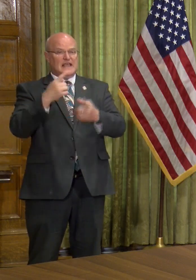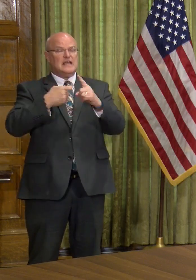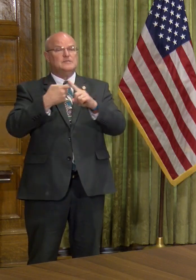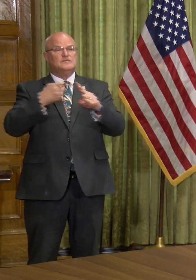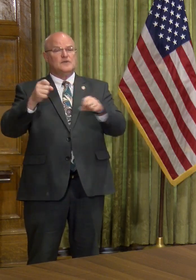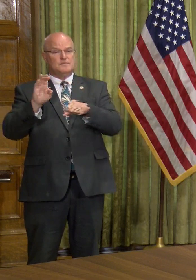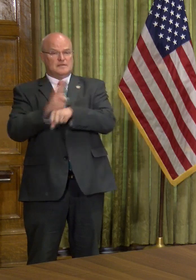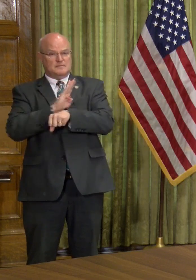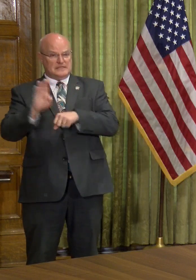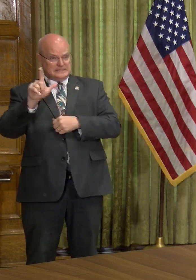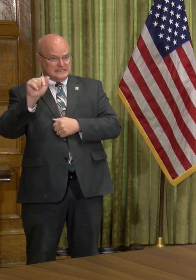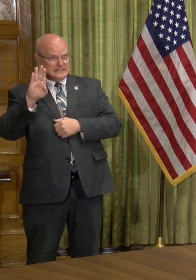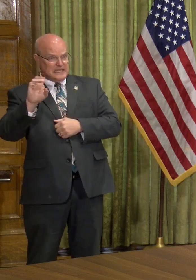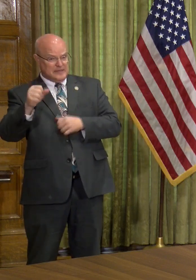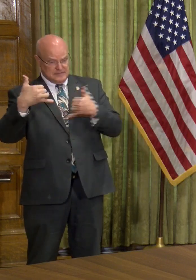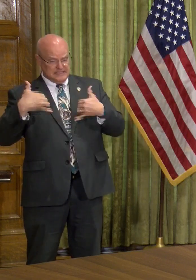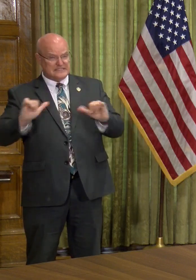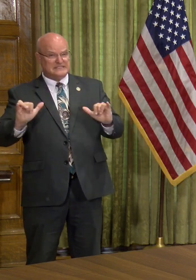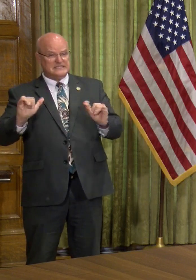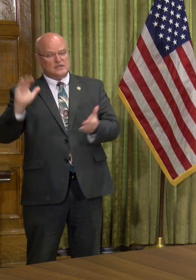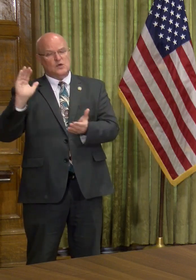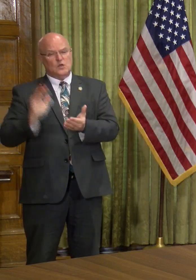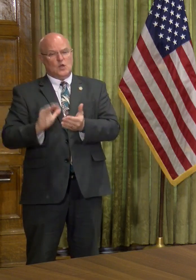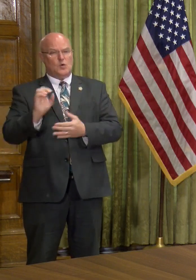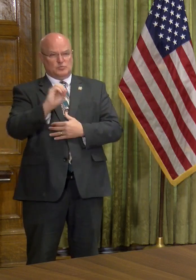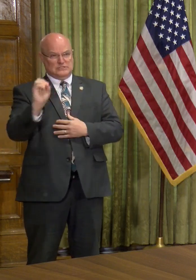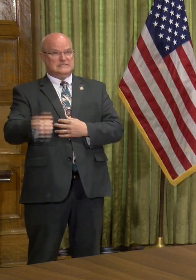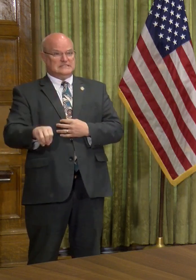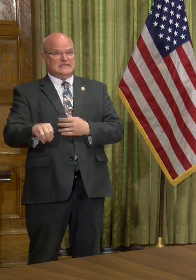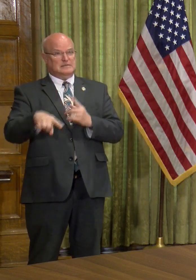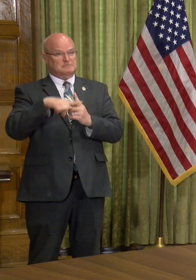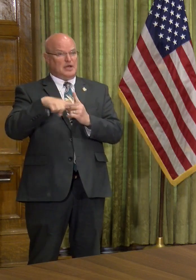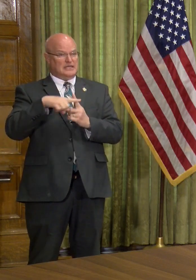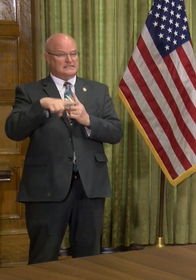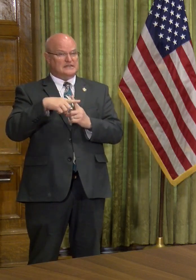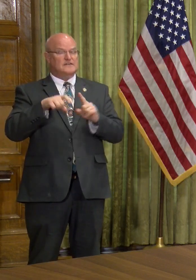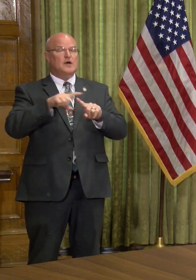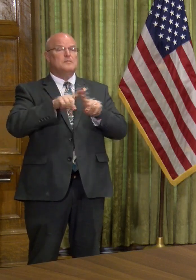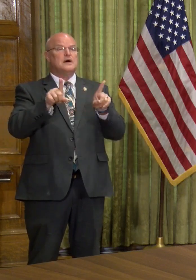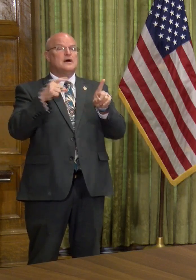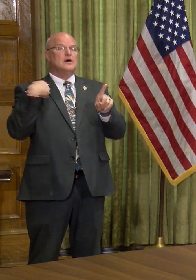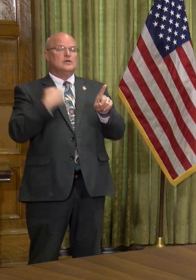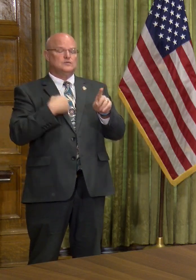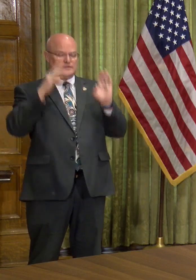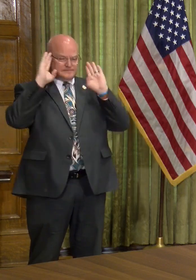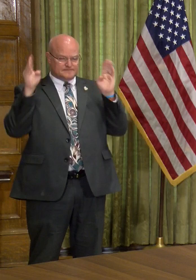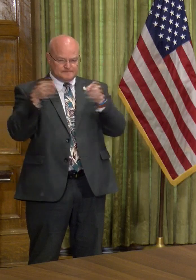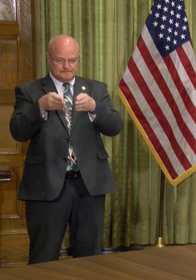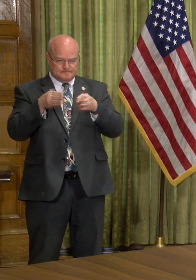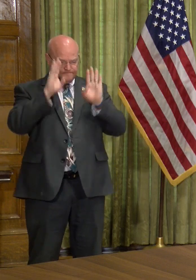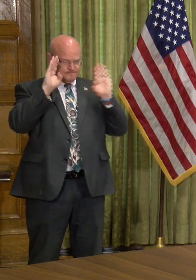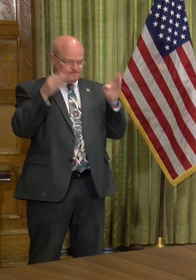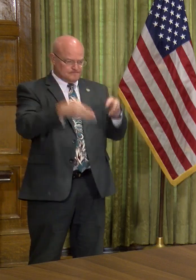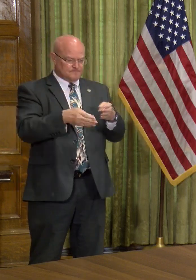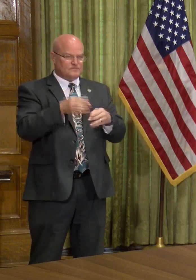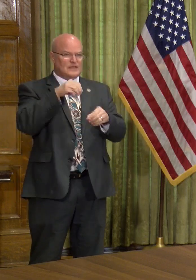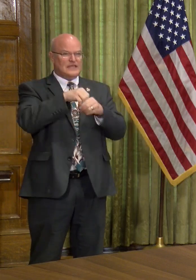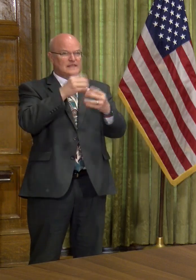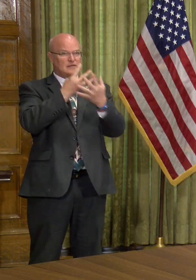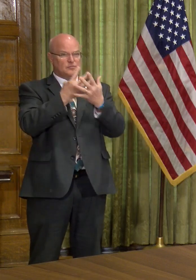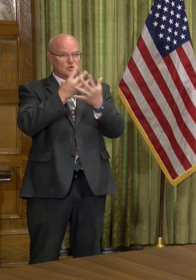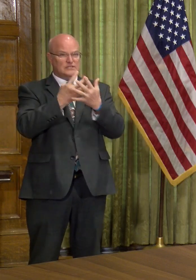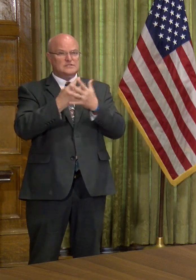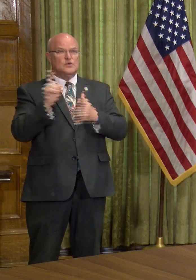comes from the commercial labs is still a very, very low percent positive. But as we concentrate in one of our